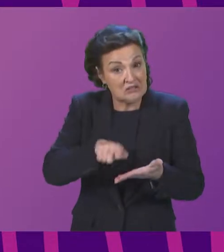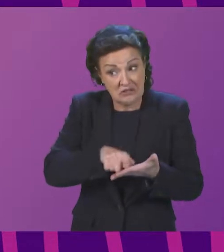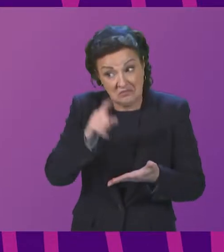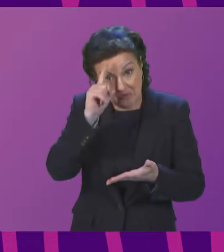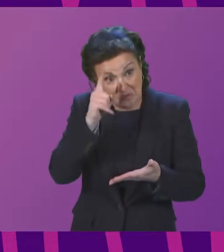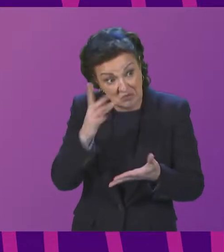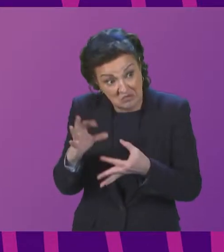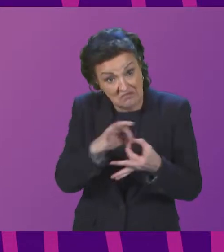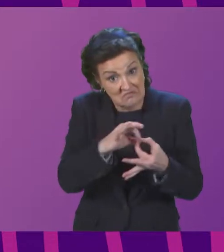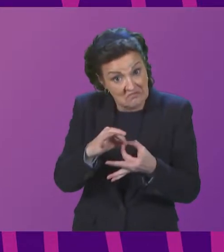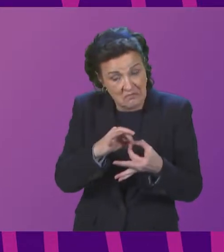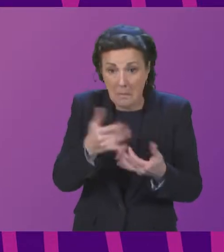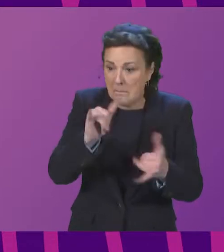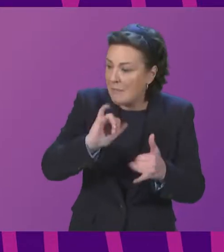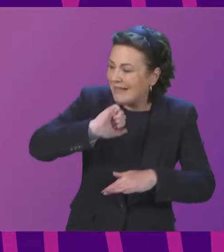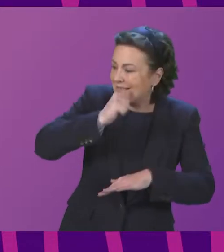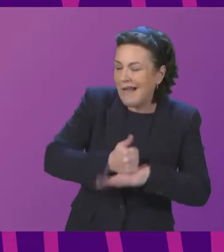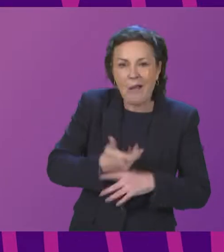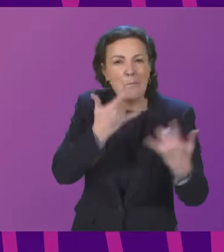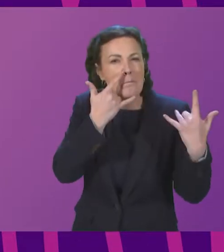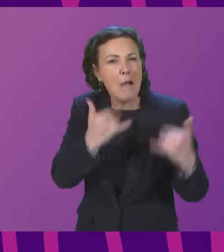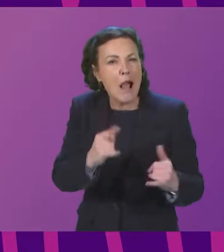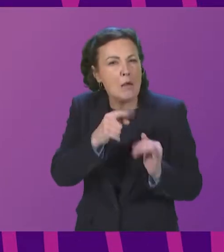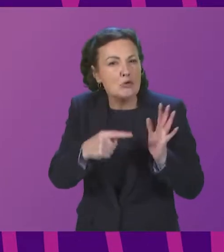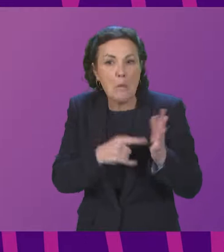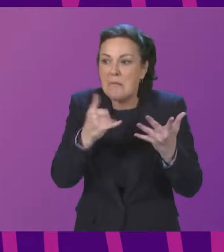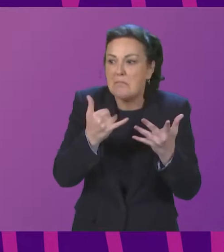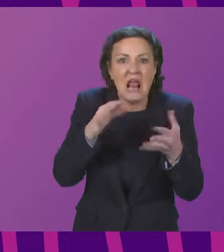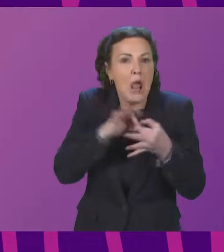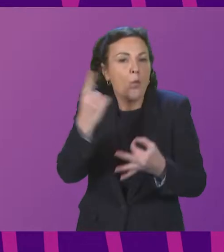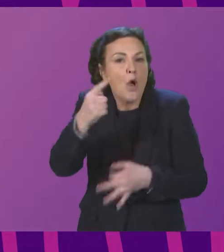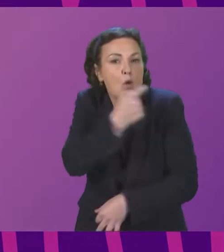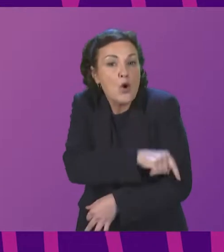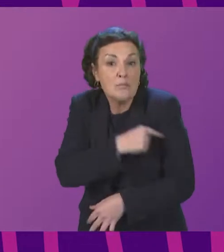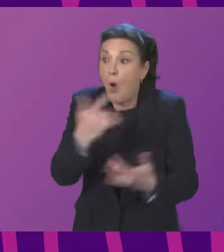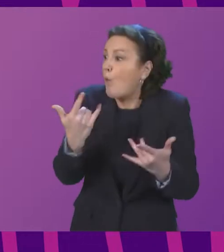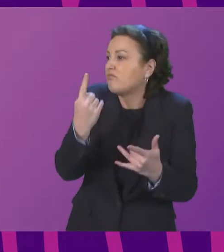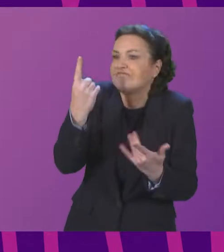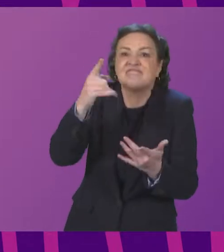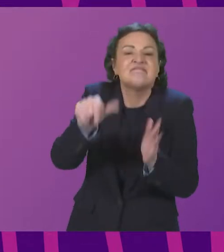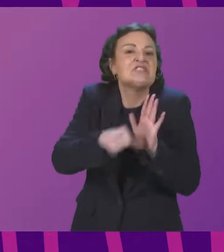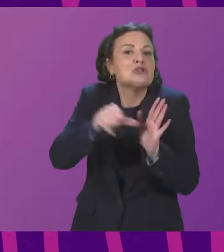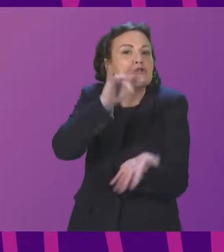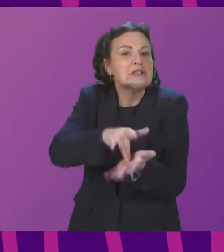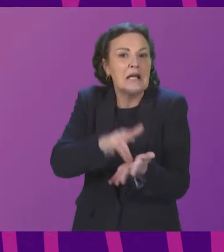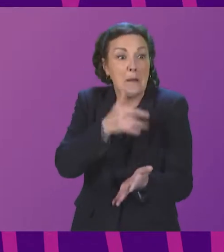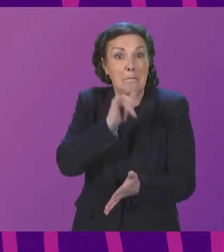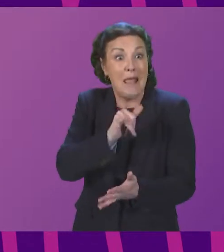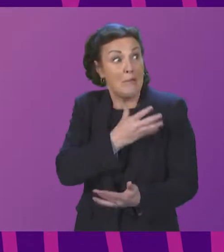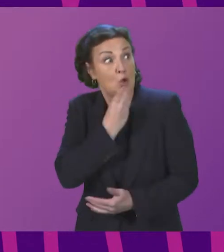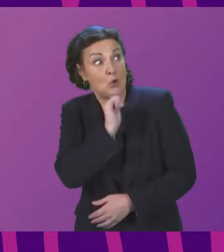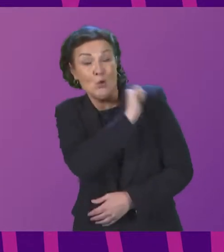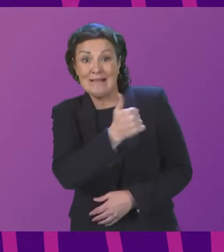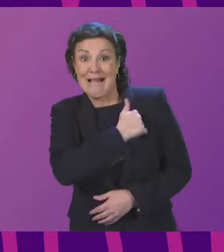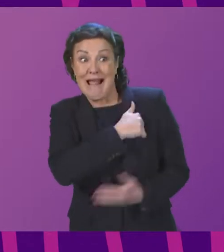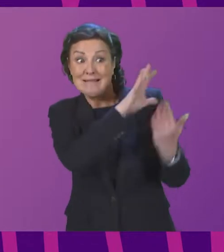perhaps look at the opportunity to set up a pilot project in Scotland with a particular hospital or particular surgical center to see if we can adopt those methods